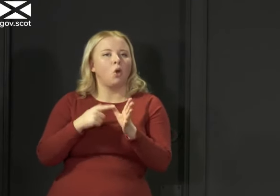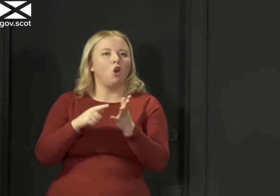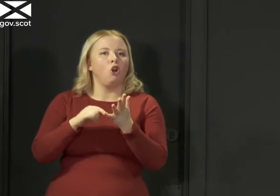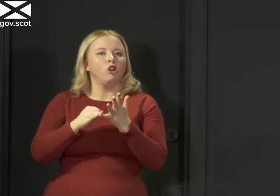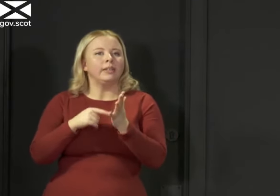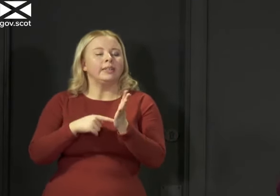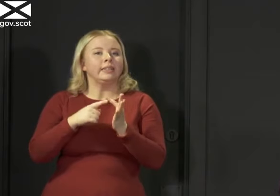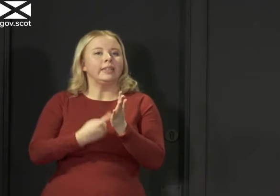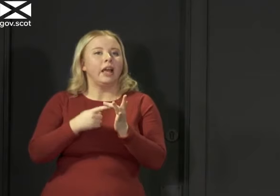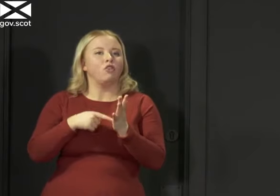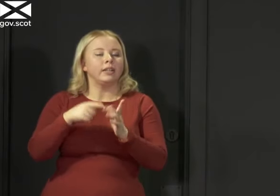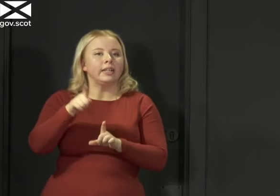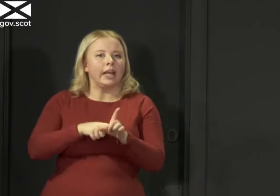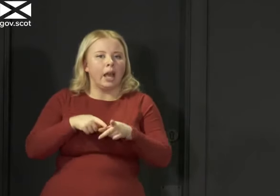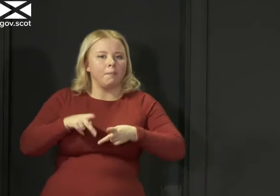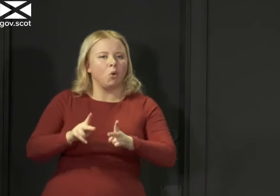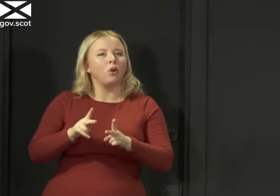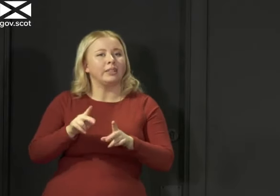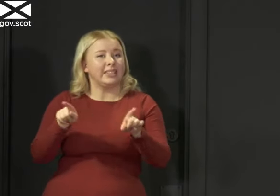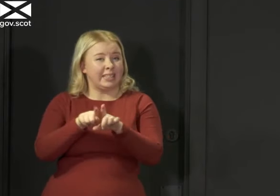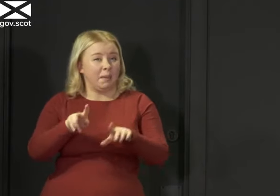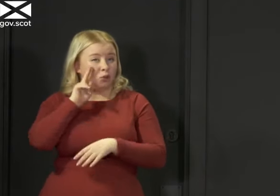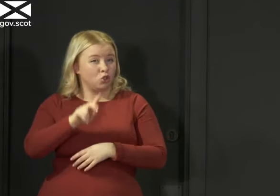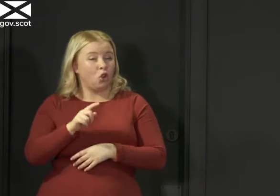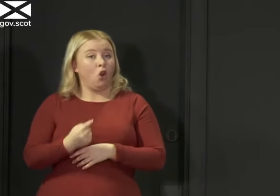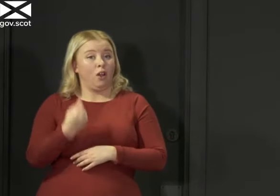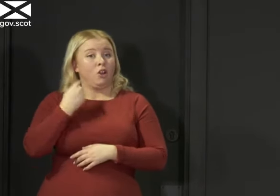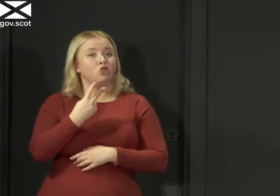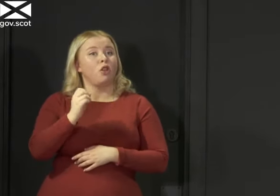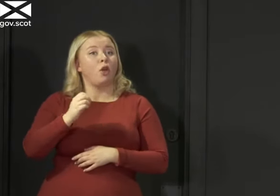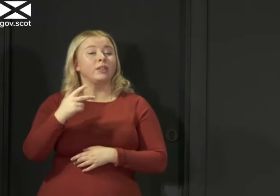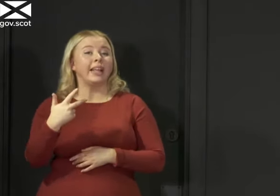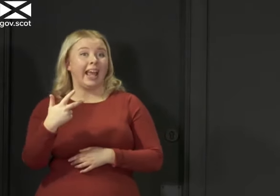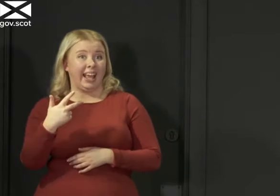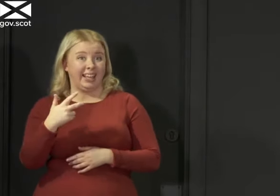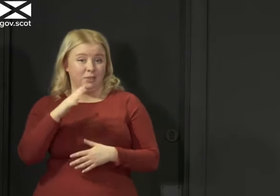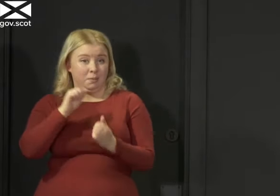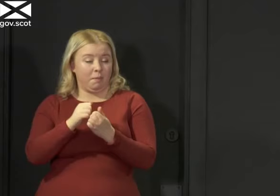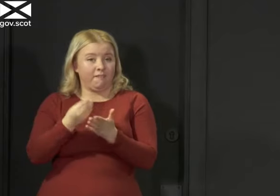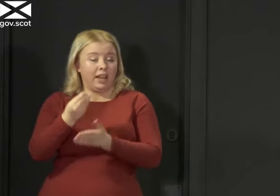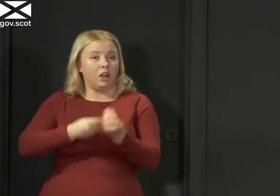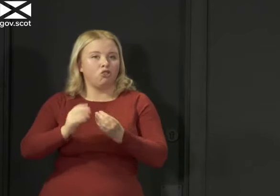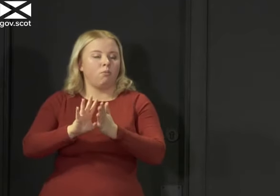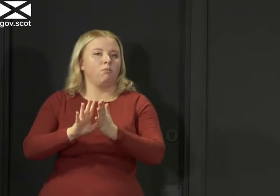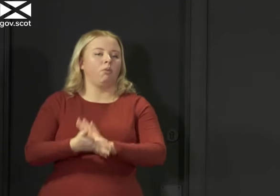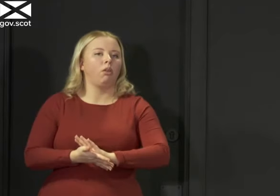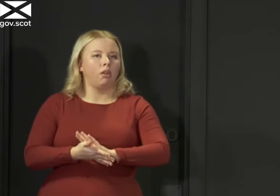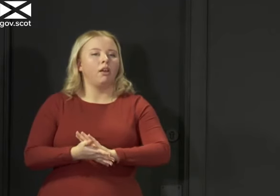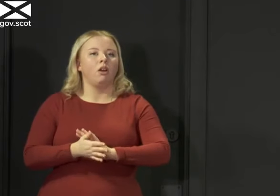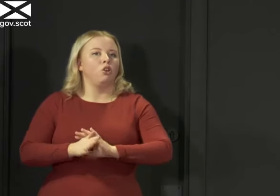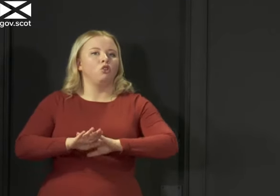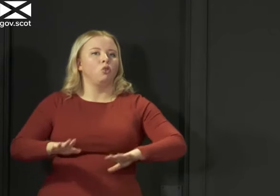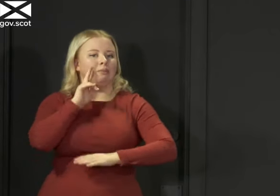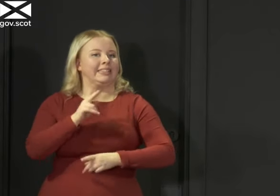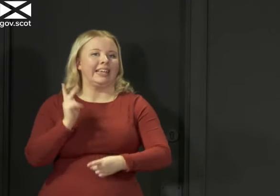from Westminster that we saw in the wake of the financial crash, because we still see the damage of that today. So we mustn't allow that mistake